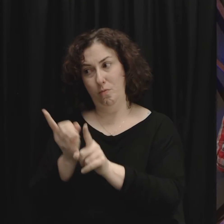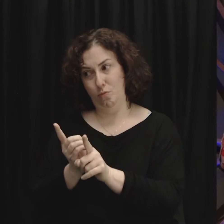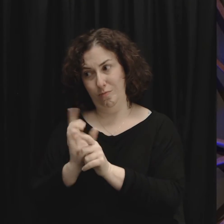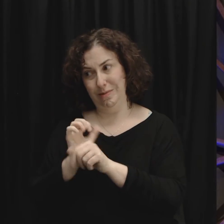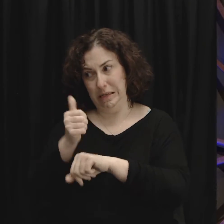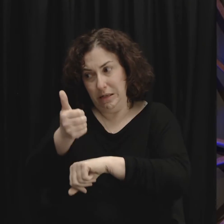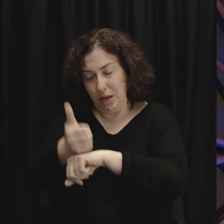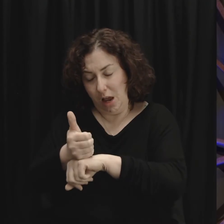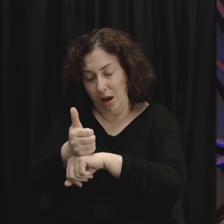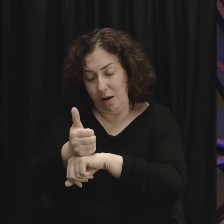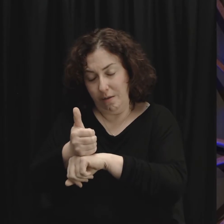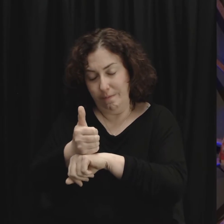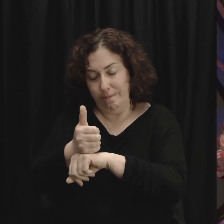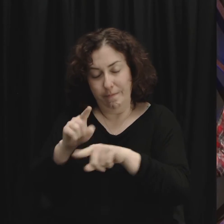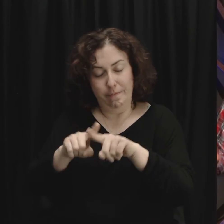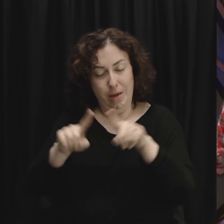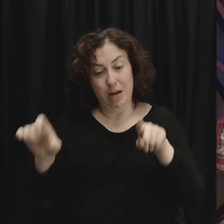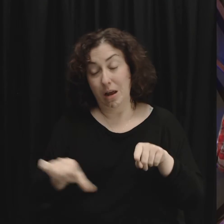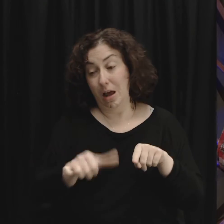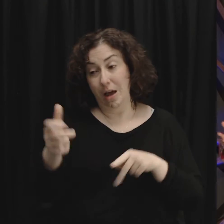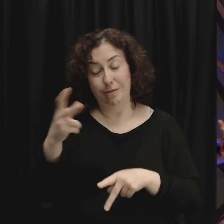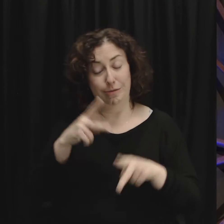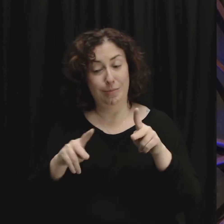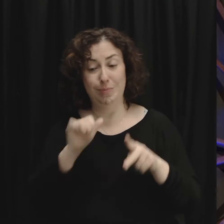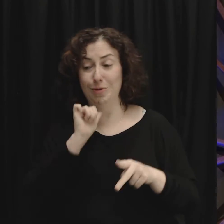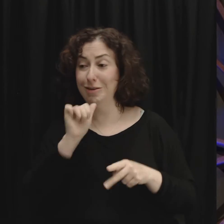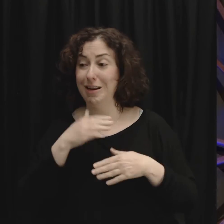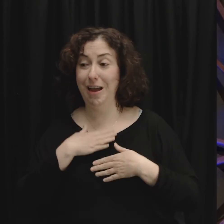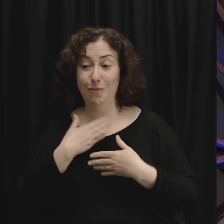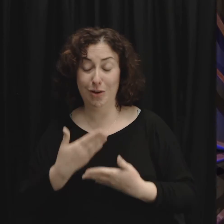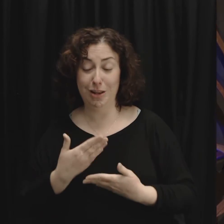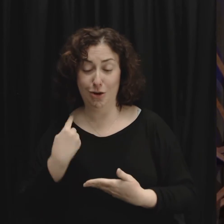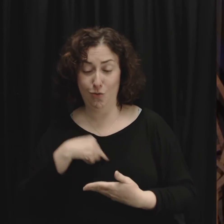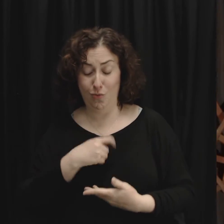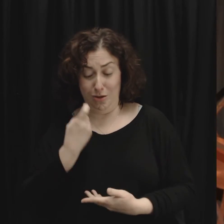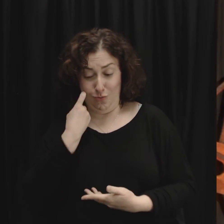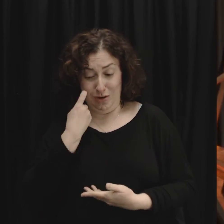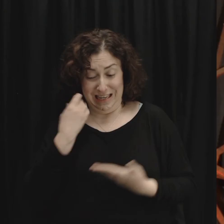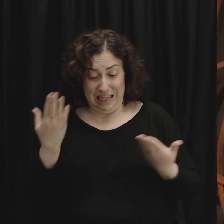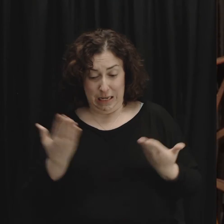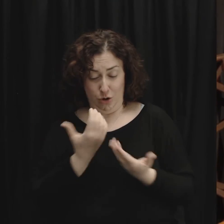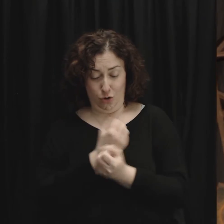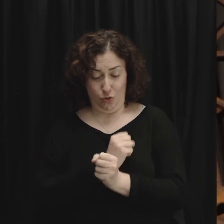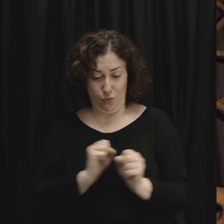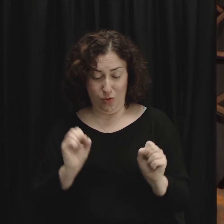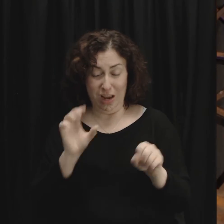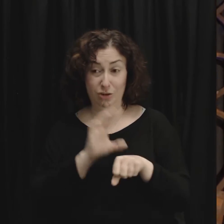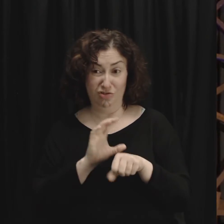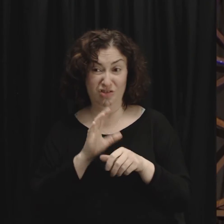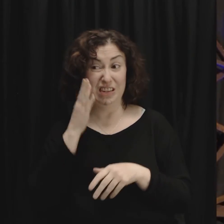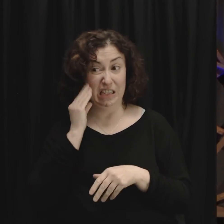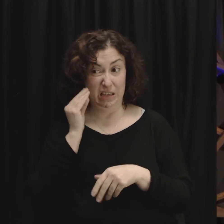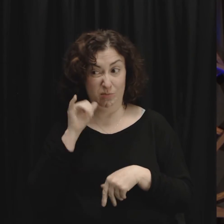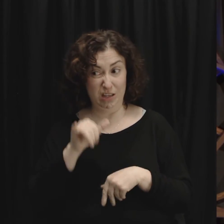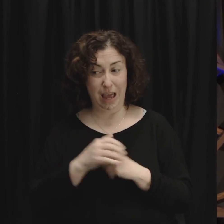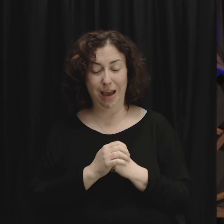we experienced this just in the last week and several months in the life of our church in regards to closing our slate and campus